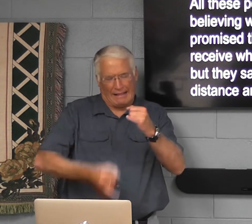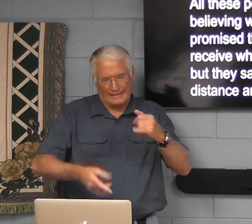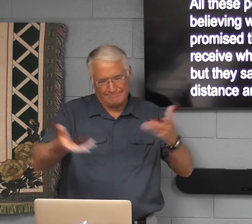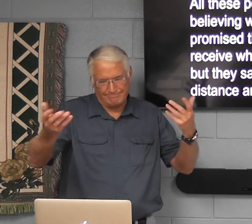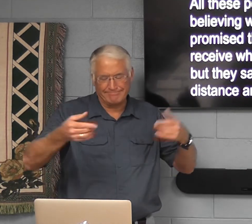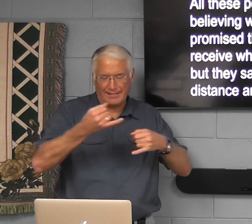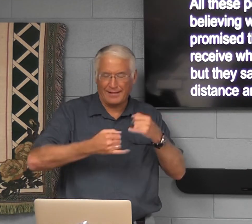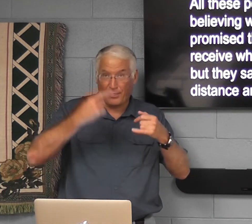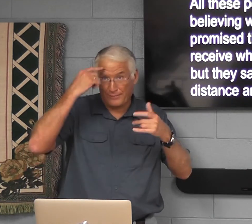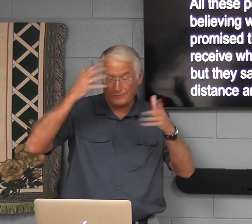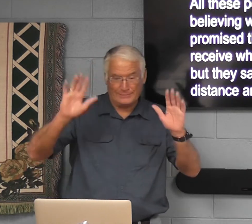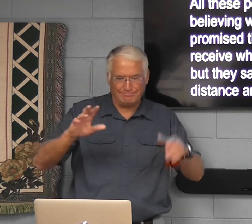So this is the last.